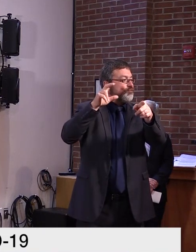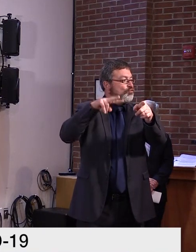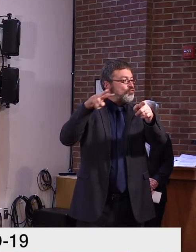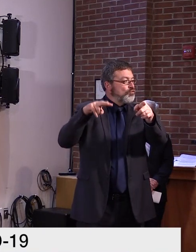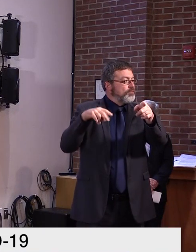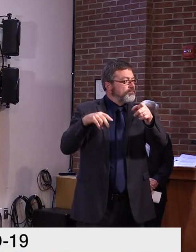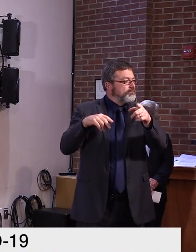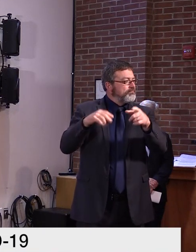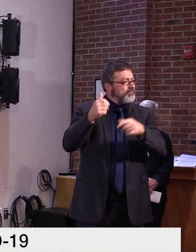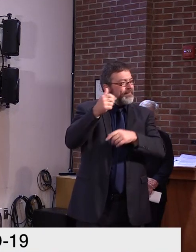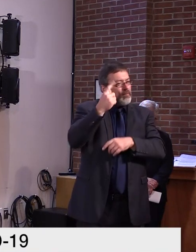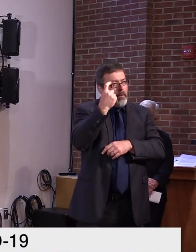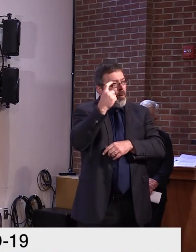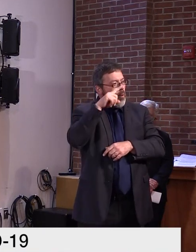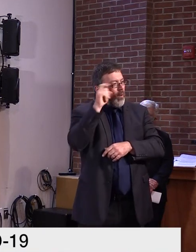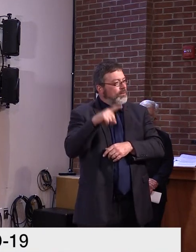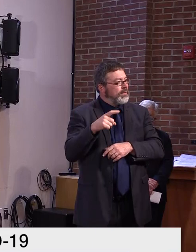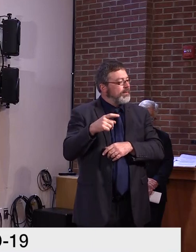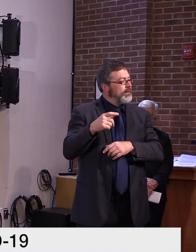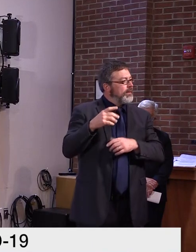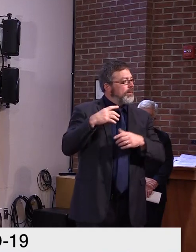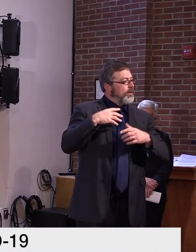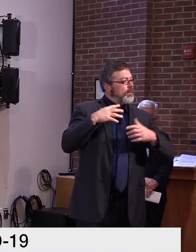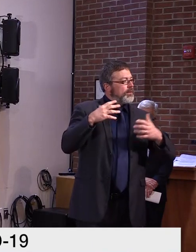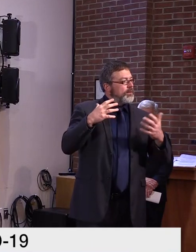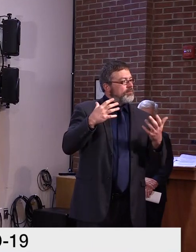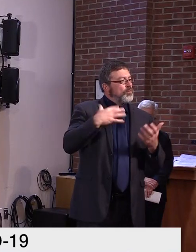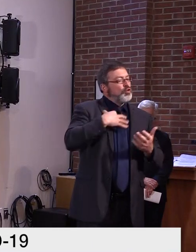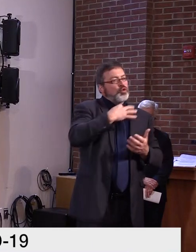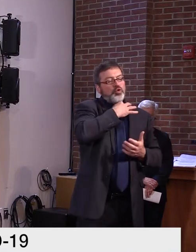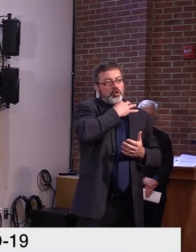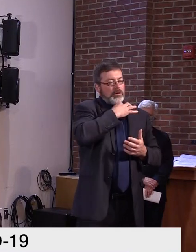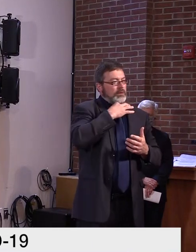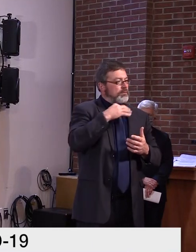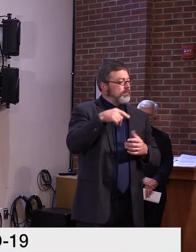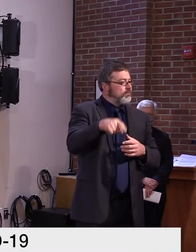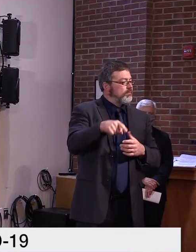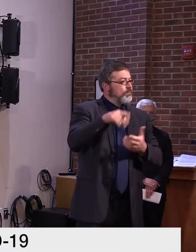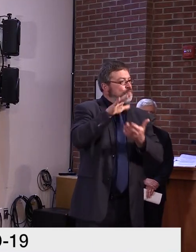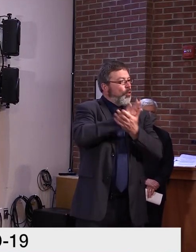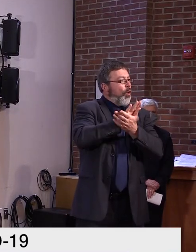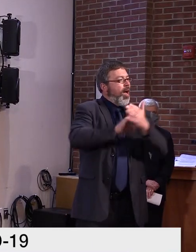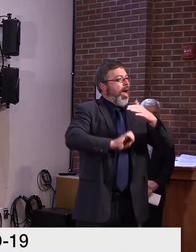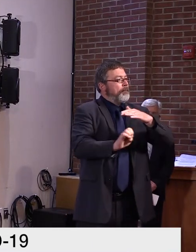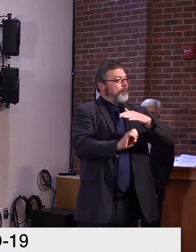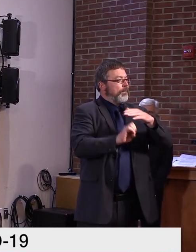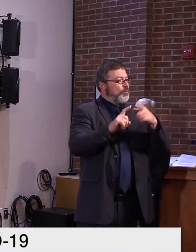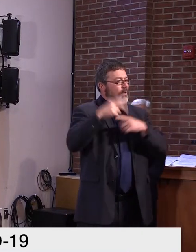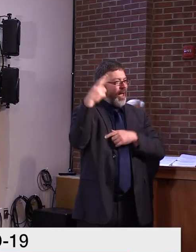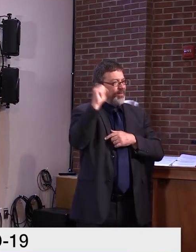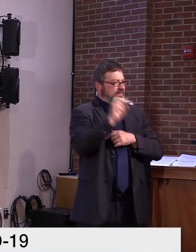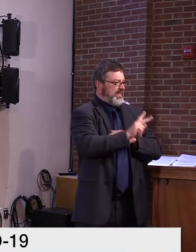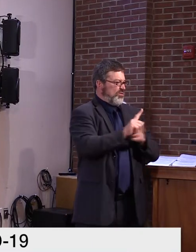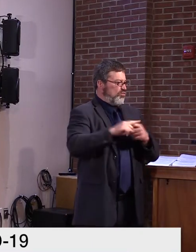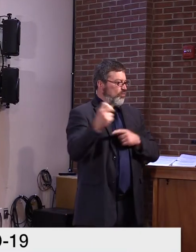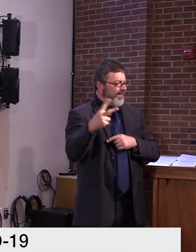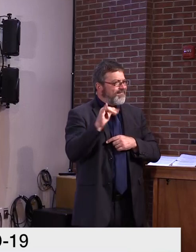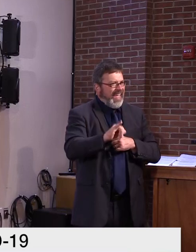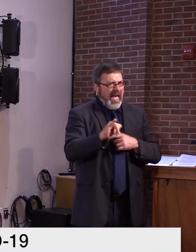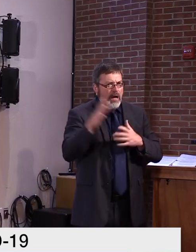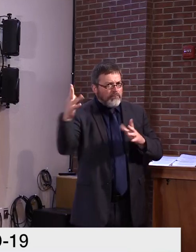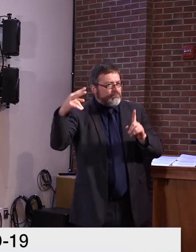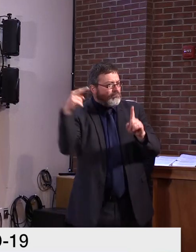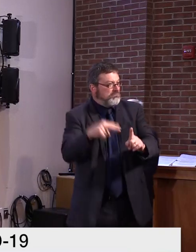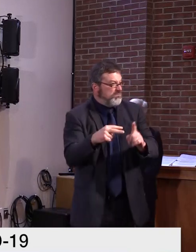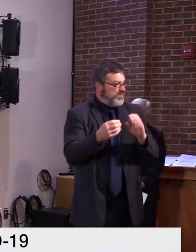Yeah, I think, you know, it's literally four days. Um, so, and